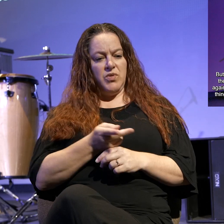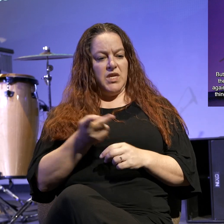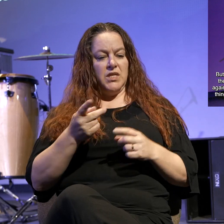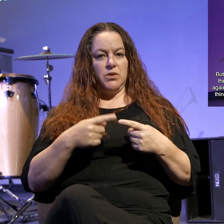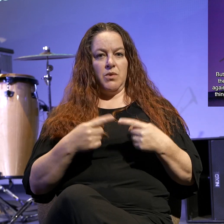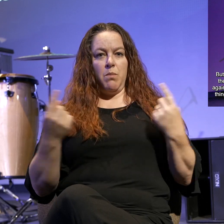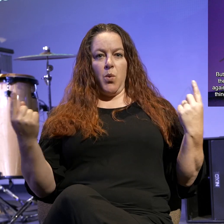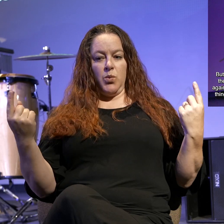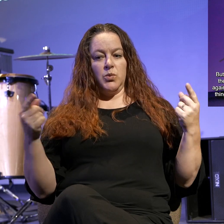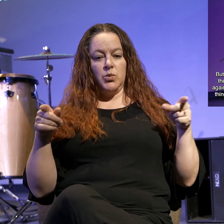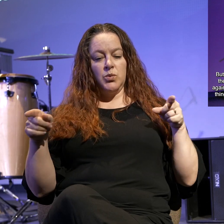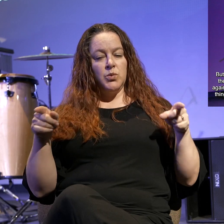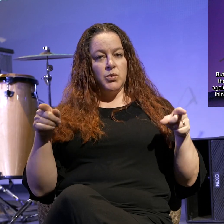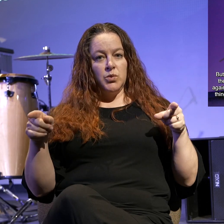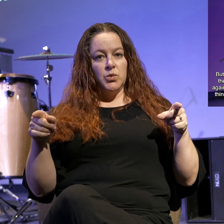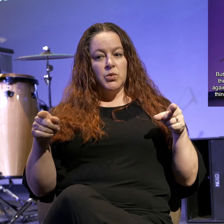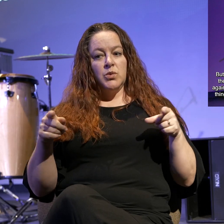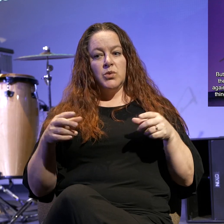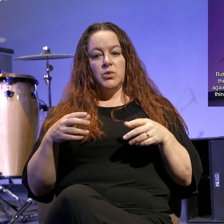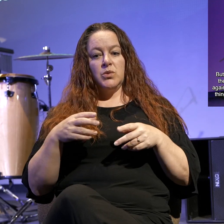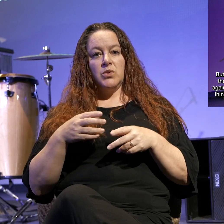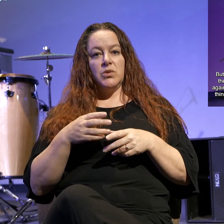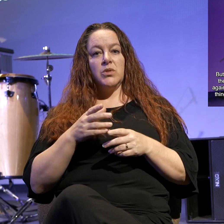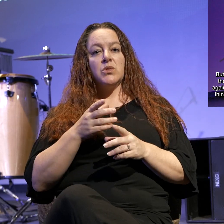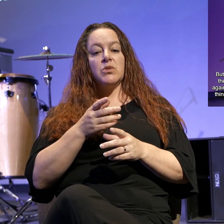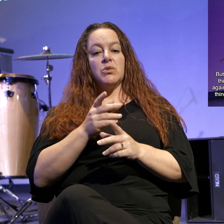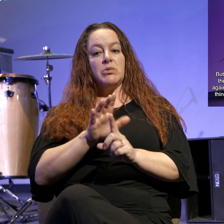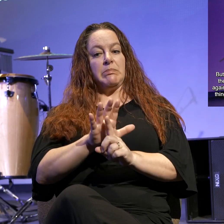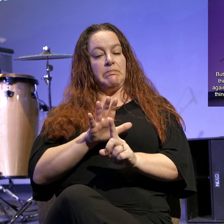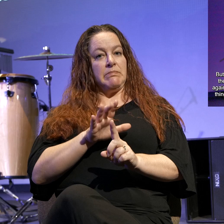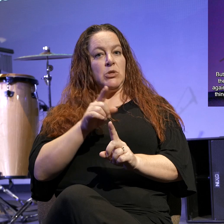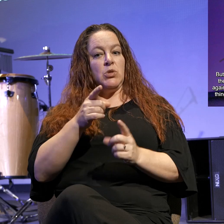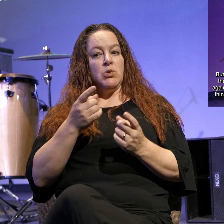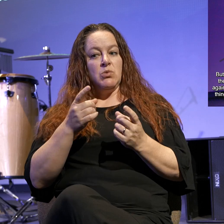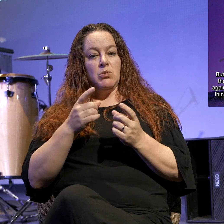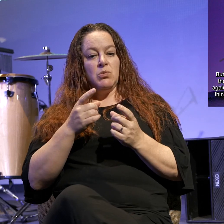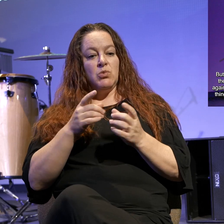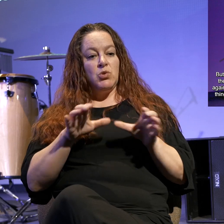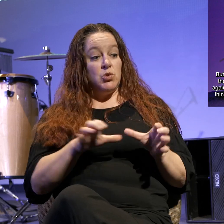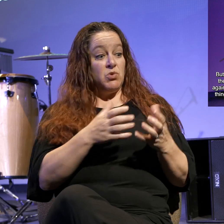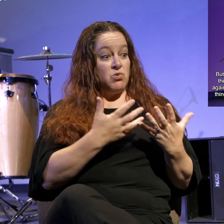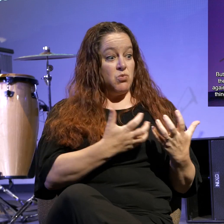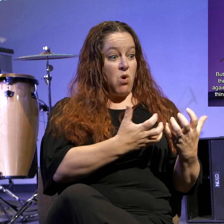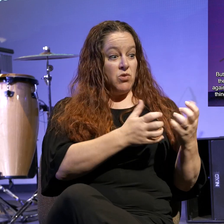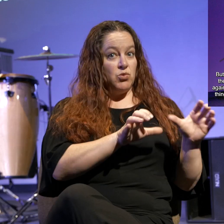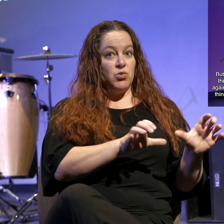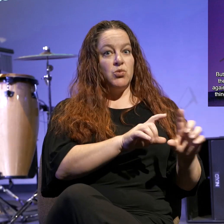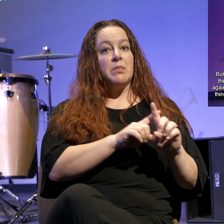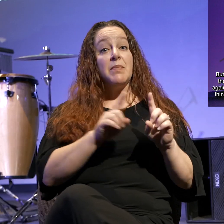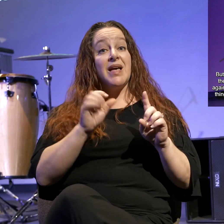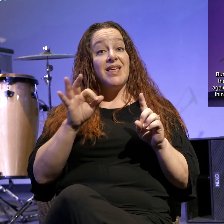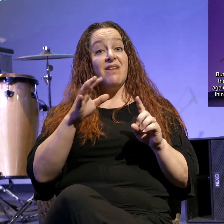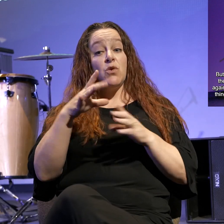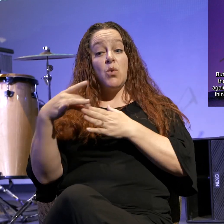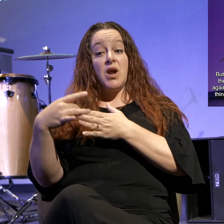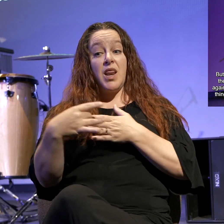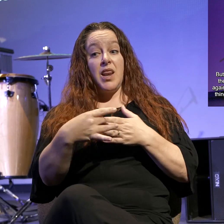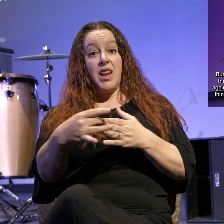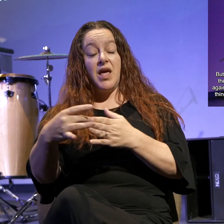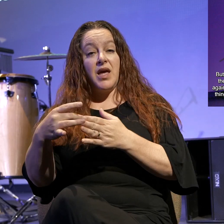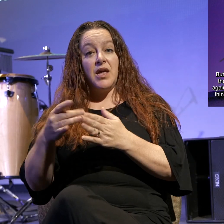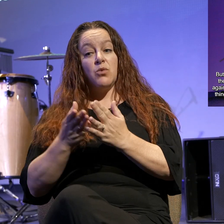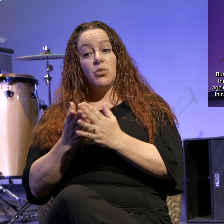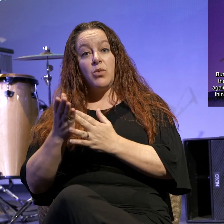opposed to each other, to keep you from doing the things you want to do. But if you are led by the Spirit,